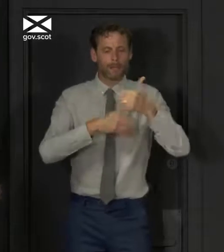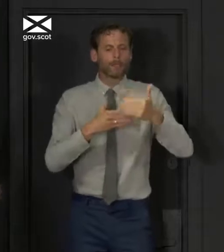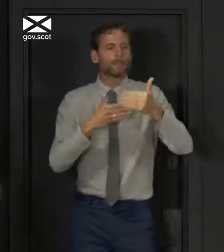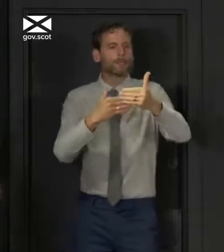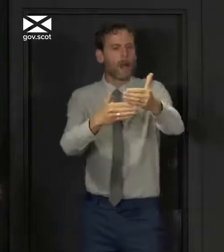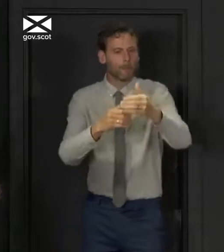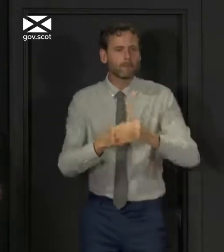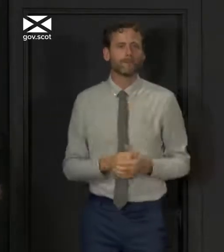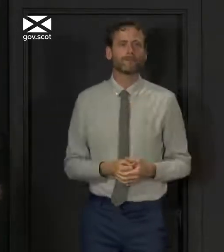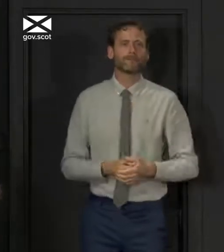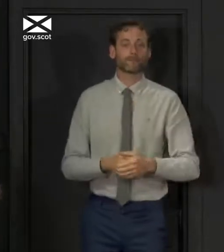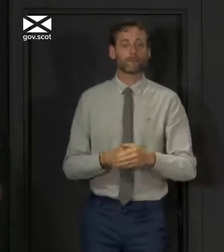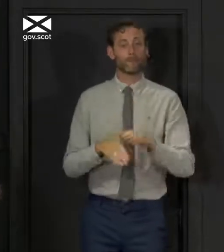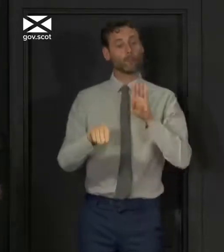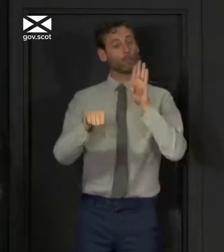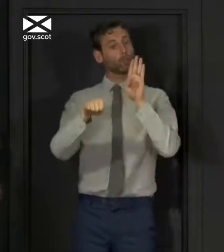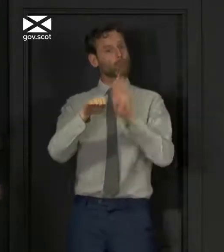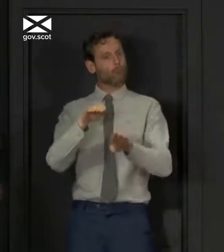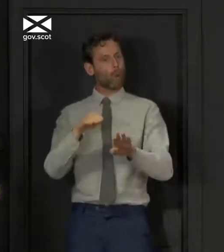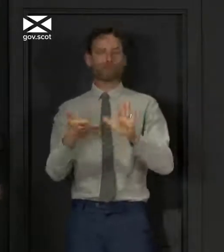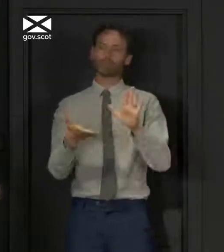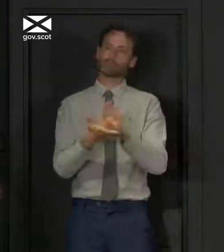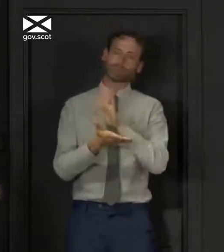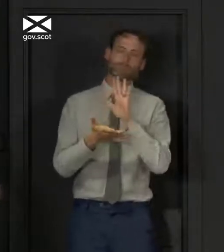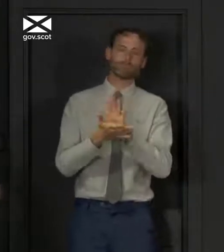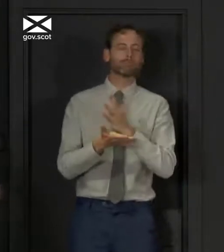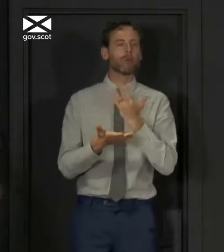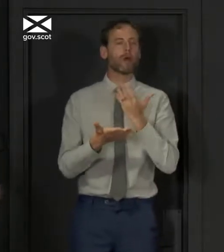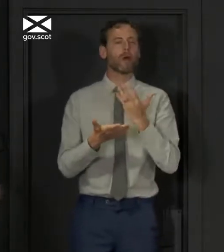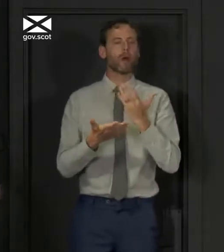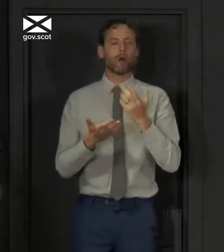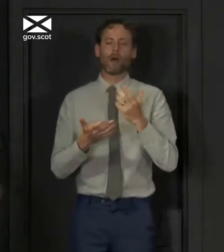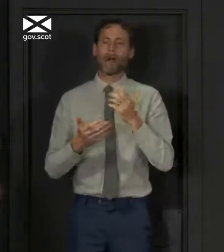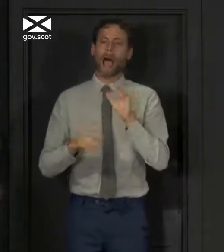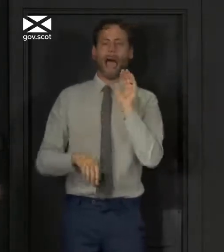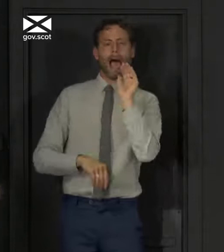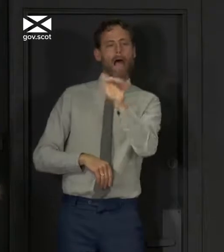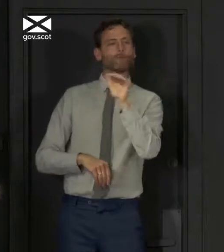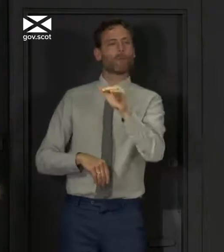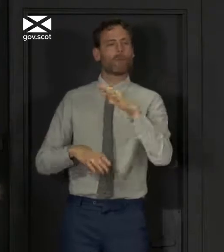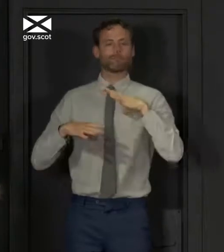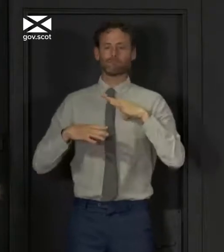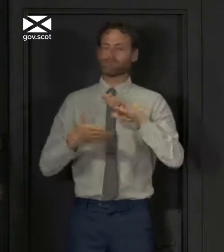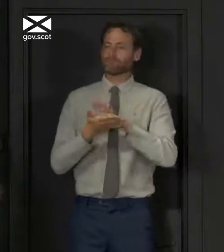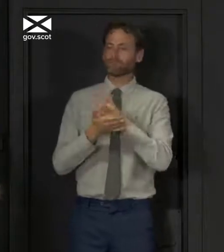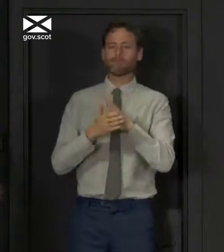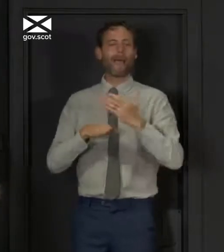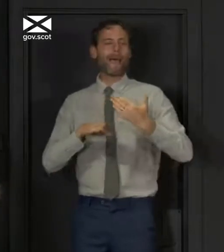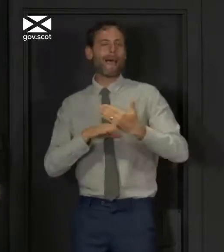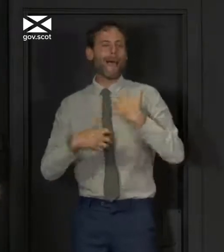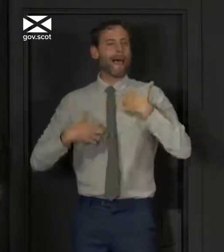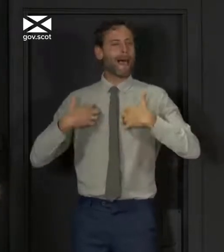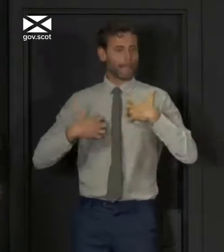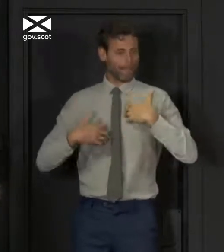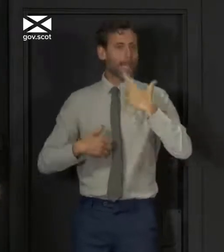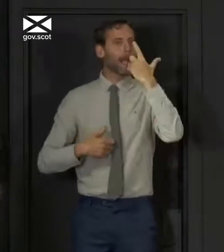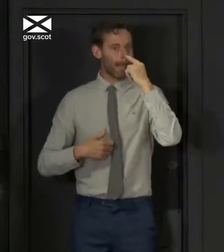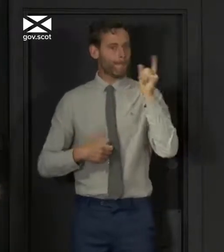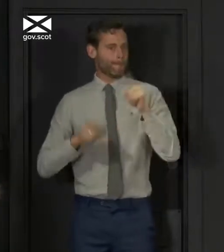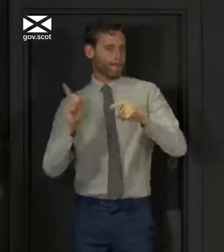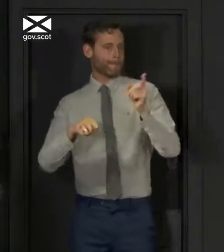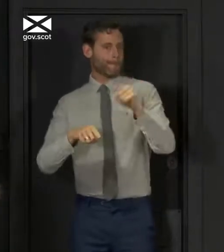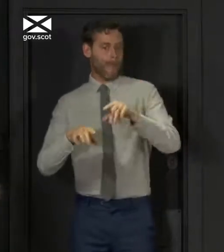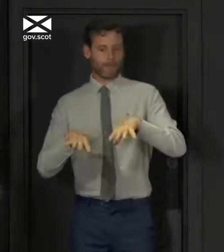of sport and recreation, some non-contact outdoor leisure activities will be allowed to restart again